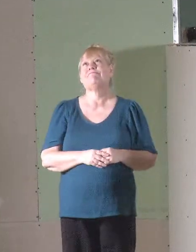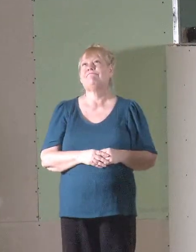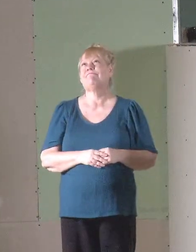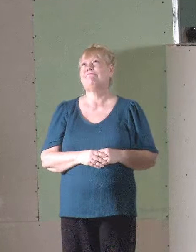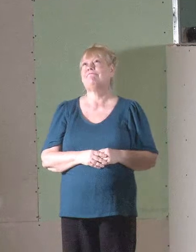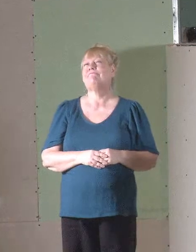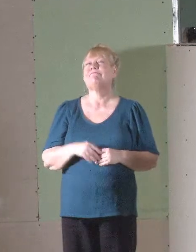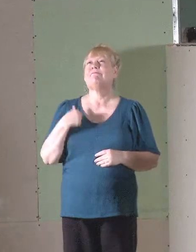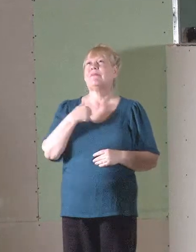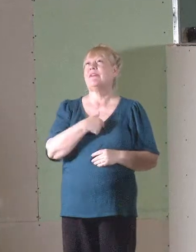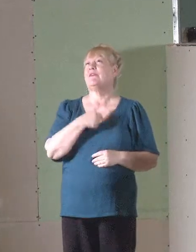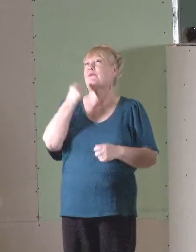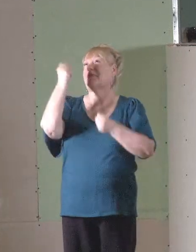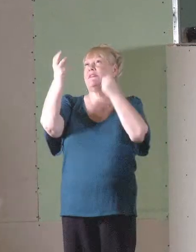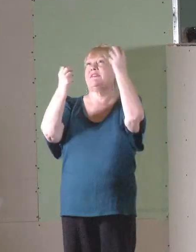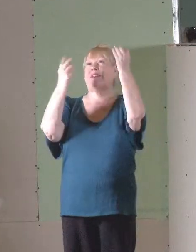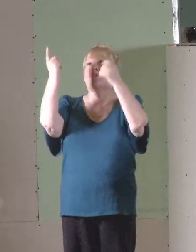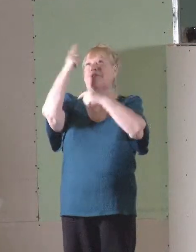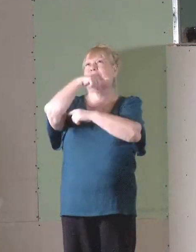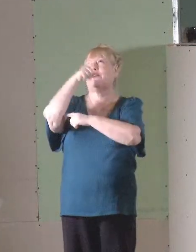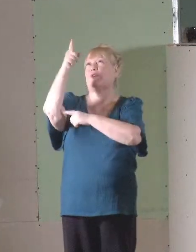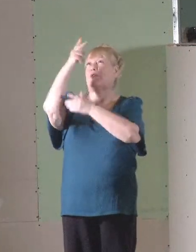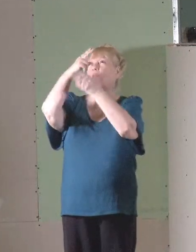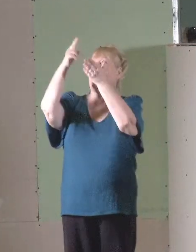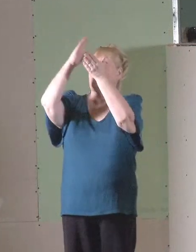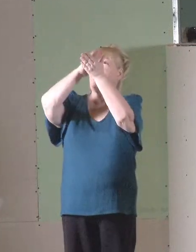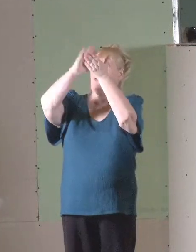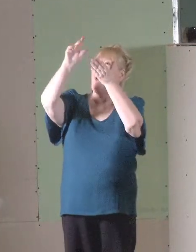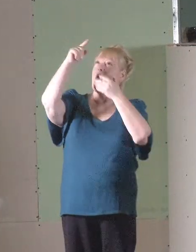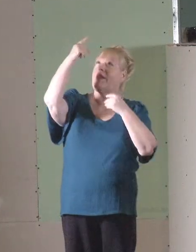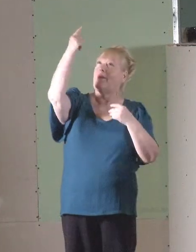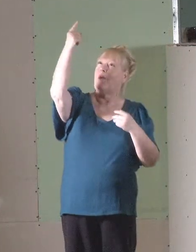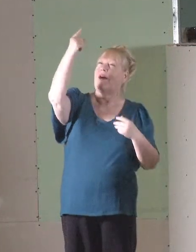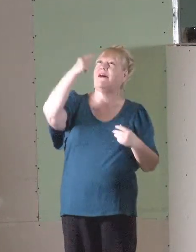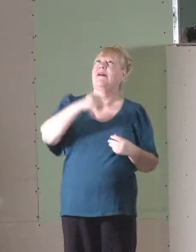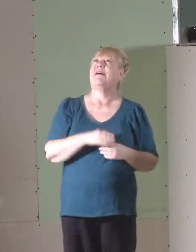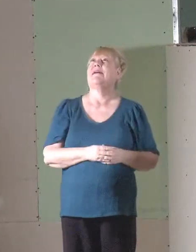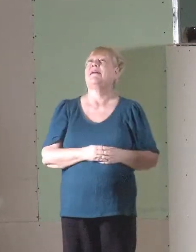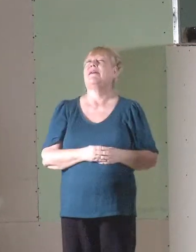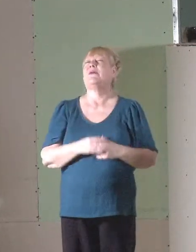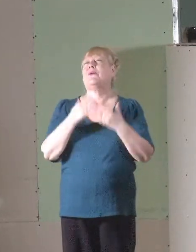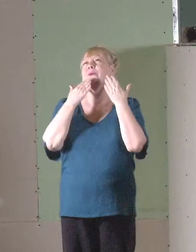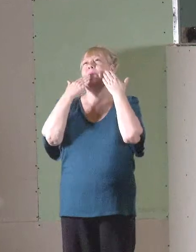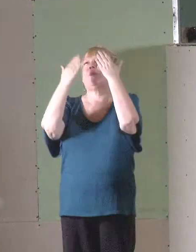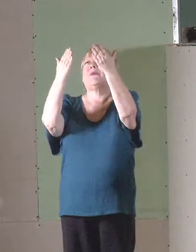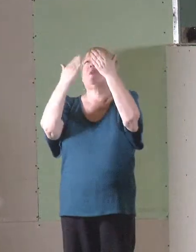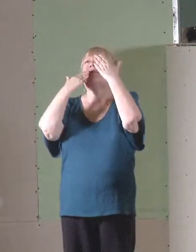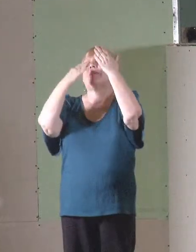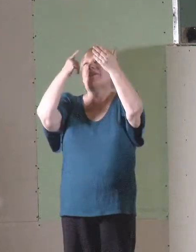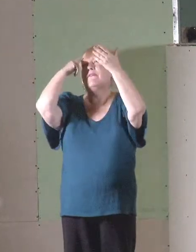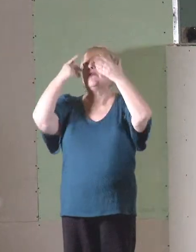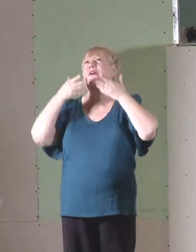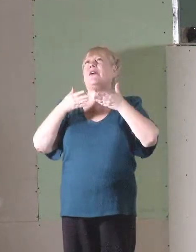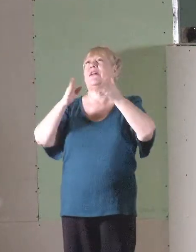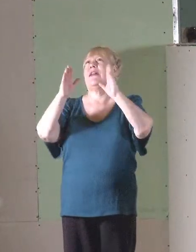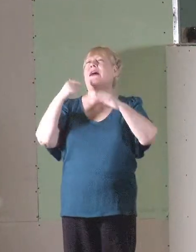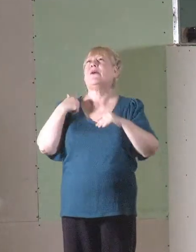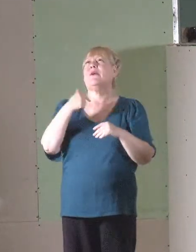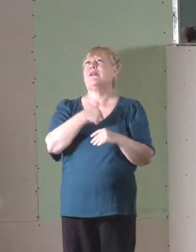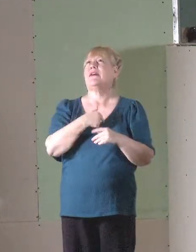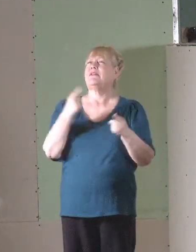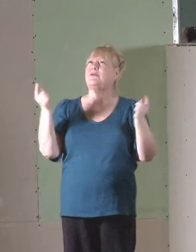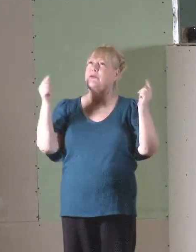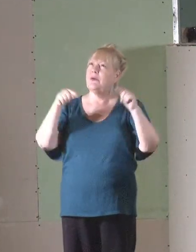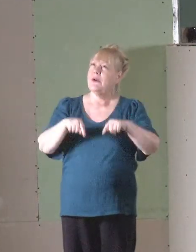as we sung today, you are the Holy One. We thank you, Father, for allowing us to be